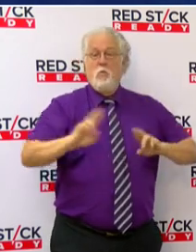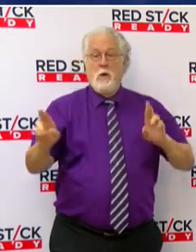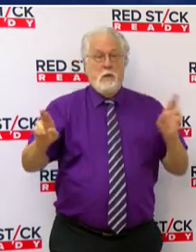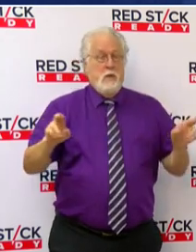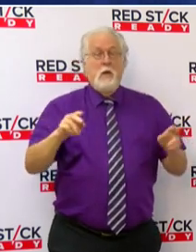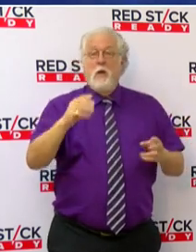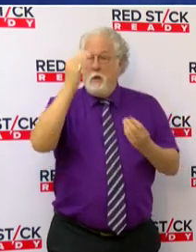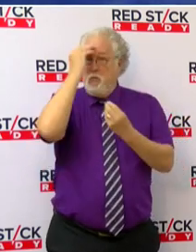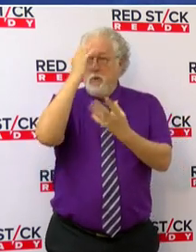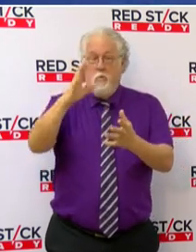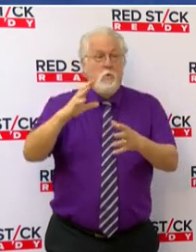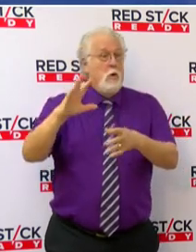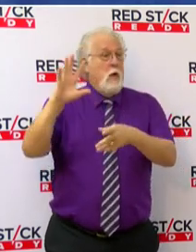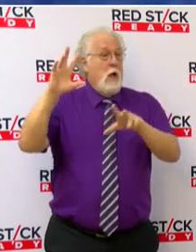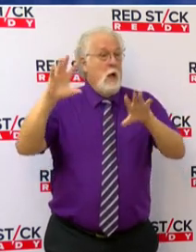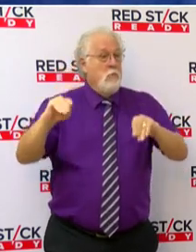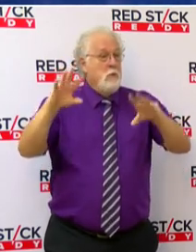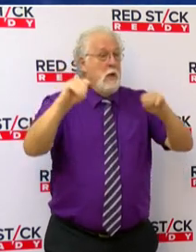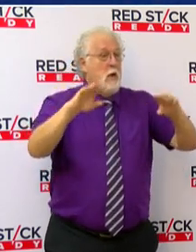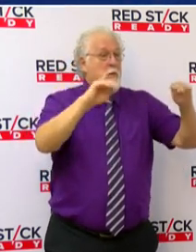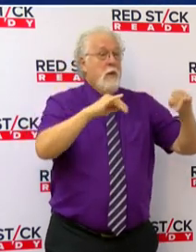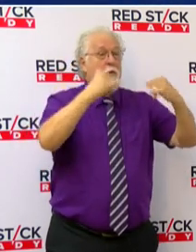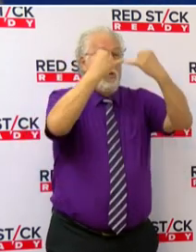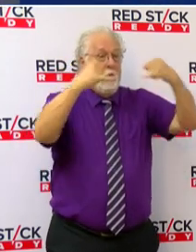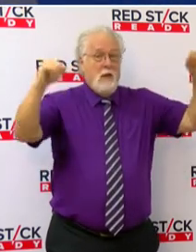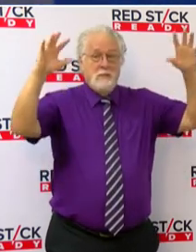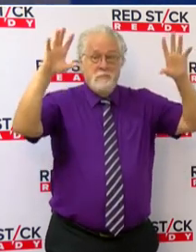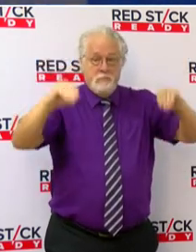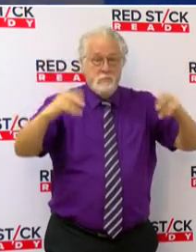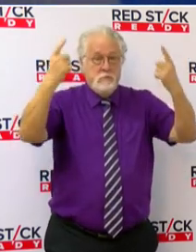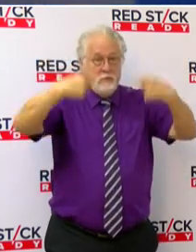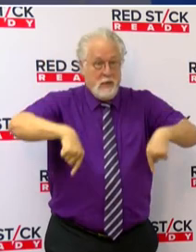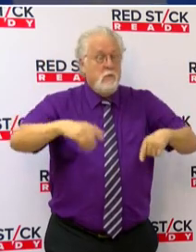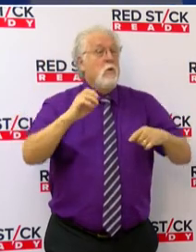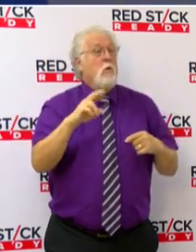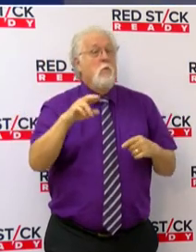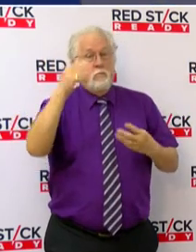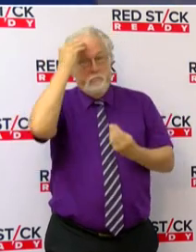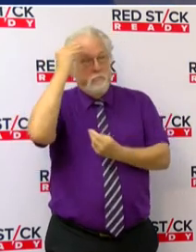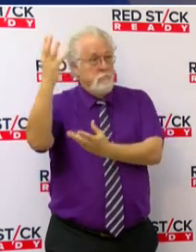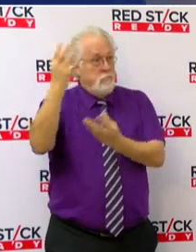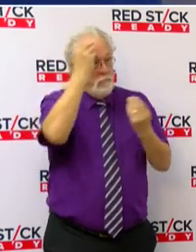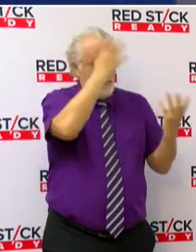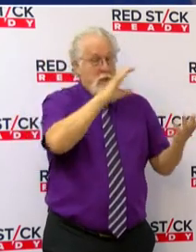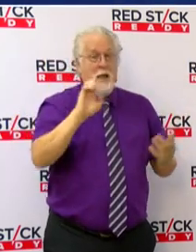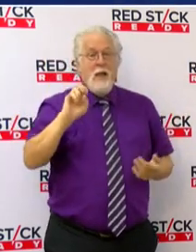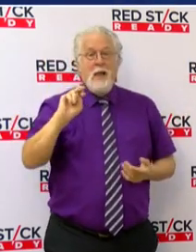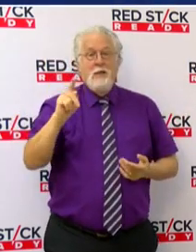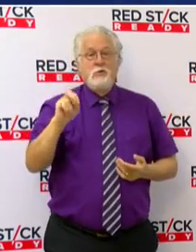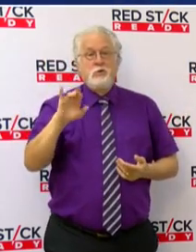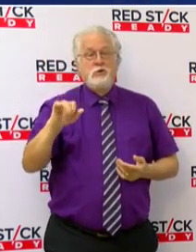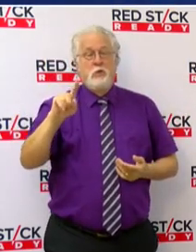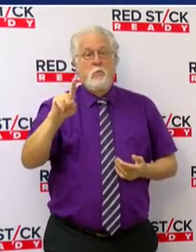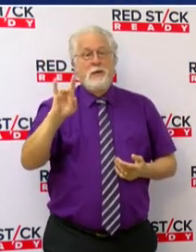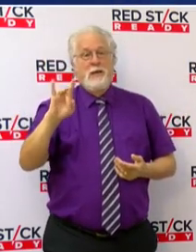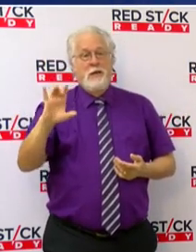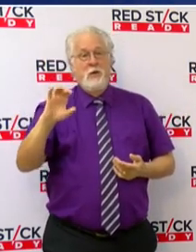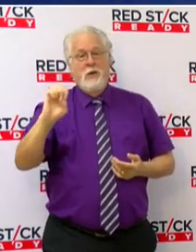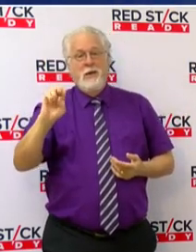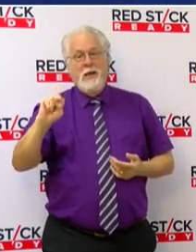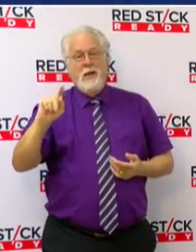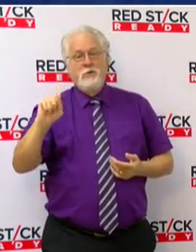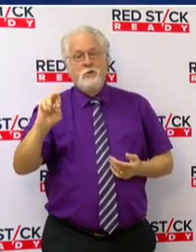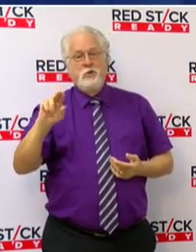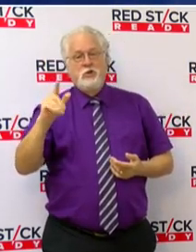report all outages and downed power lines to either Entergy or Demco. Call Entergy at 1-800-ENTERGY